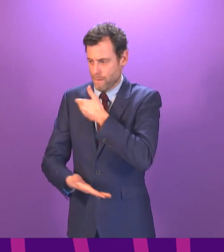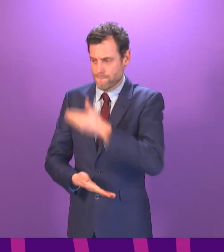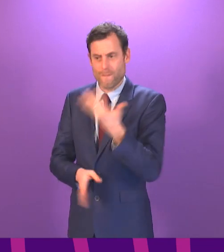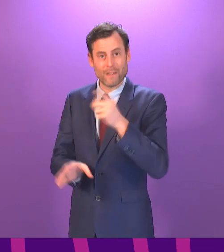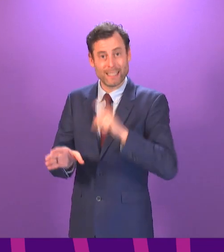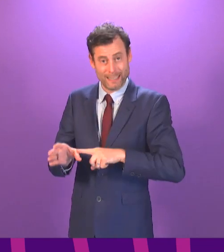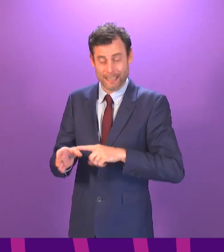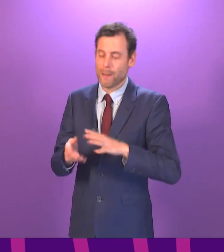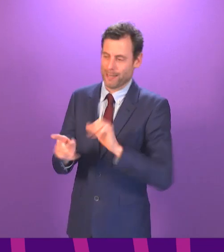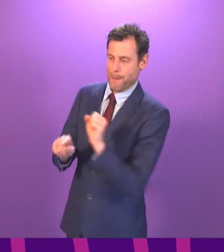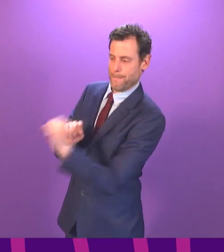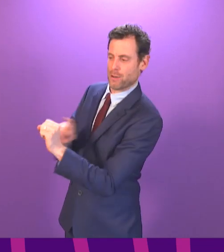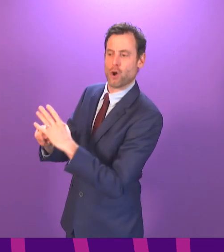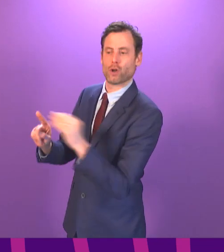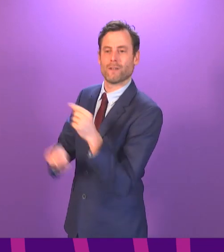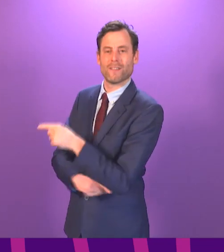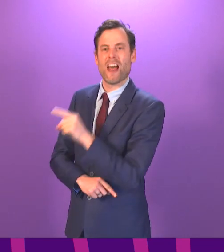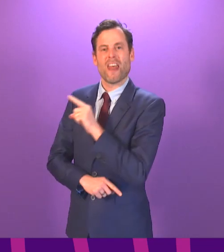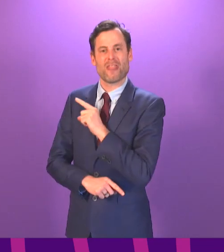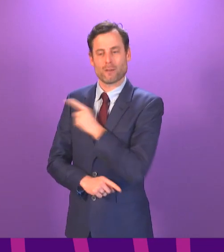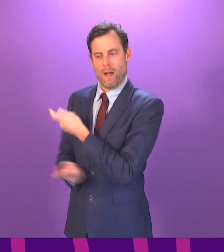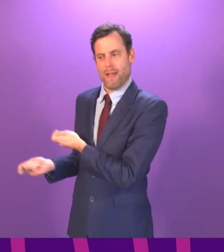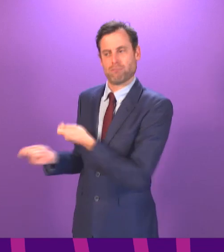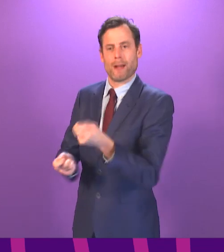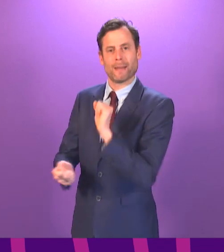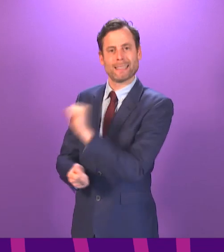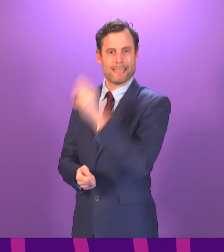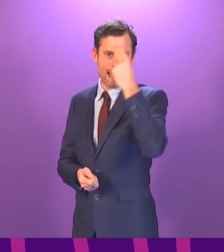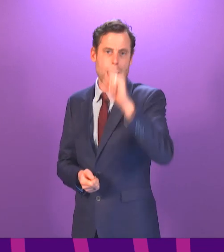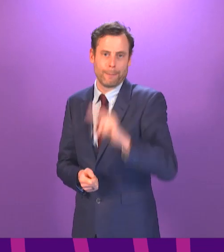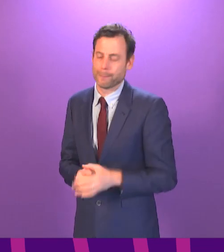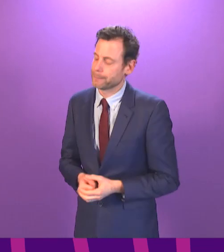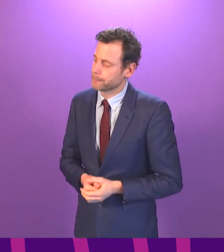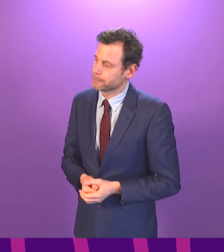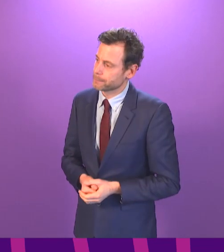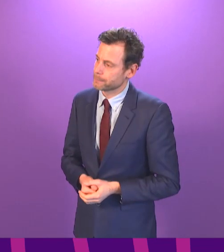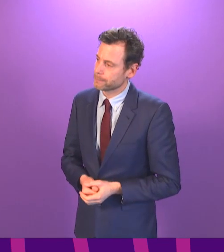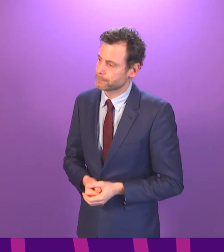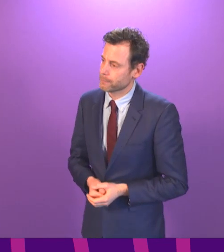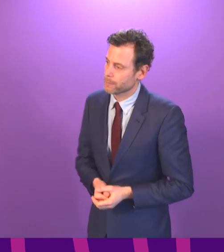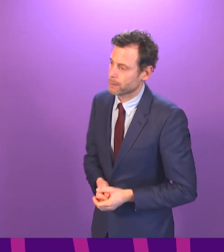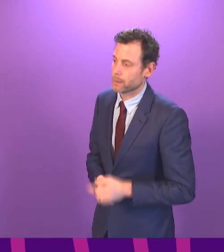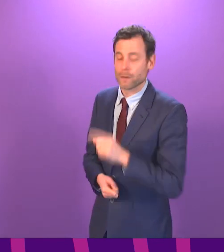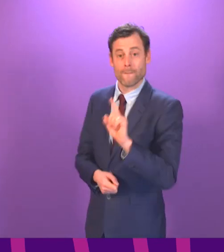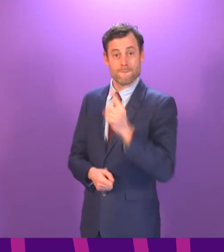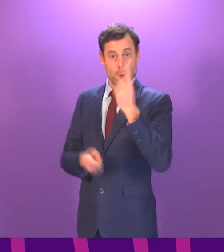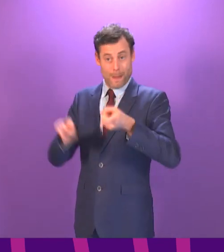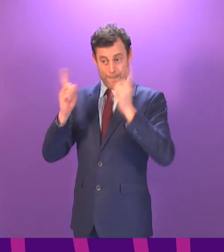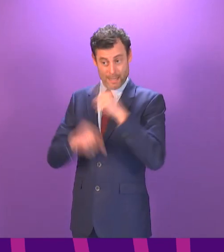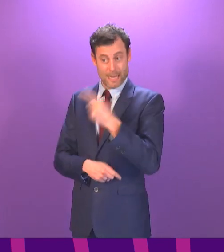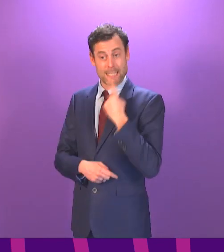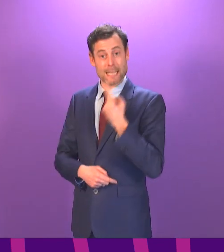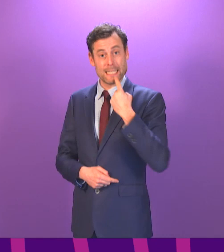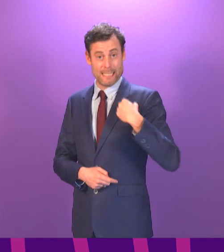parties. So perhaps that motive is very, very transparent indeed. The first minister said yes there, but the